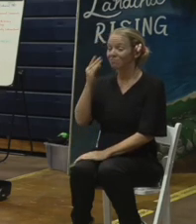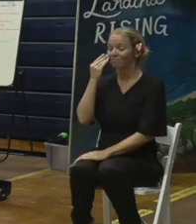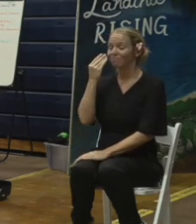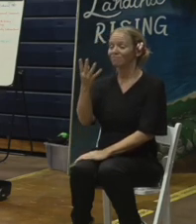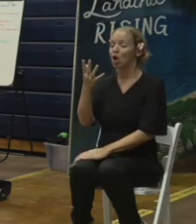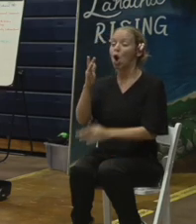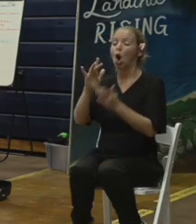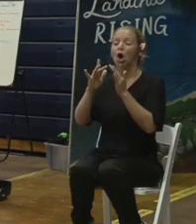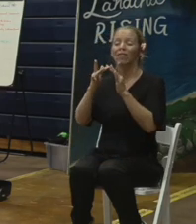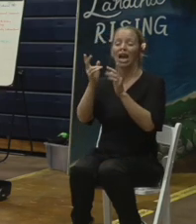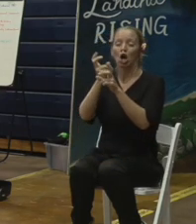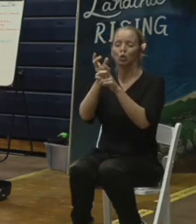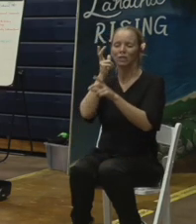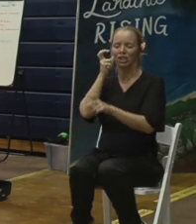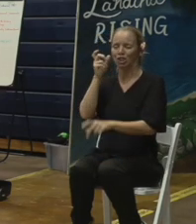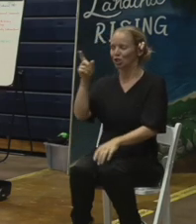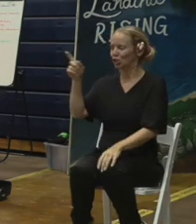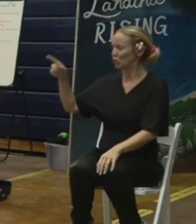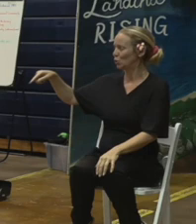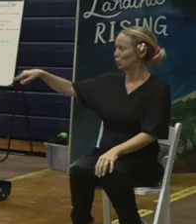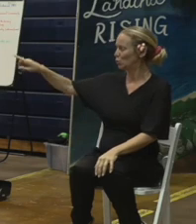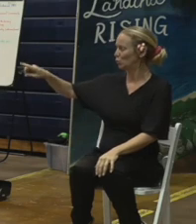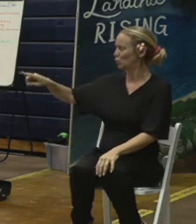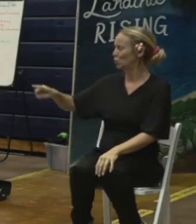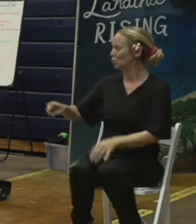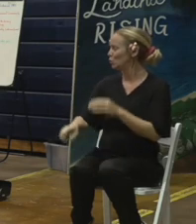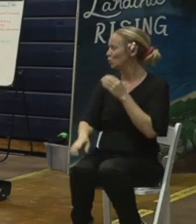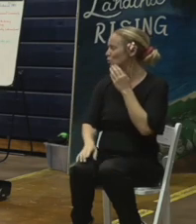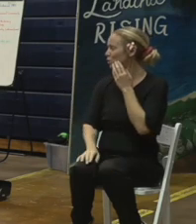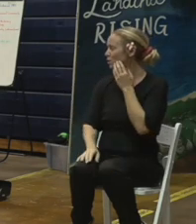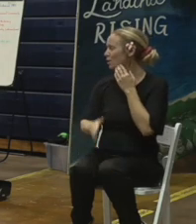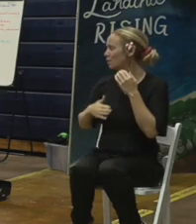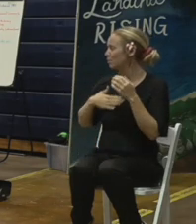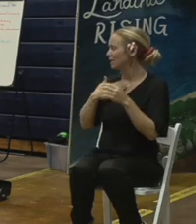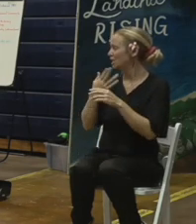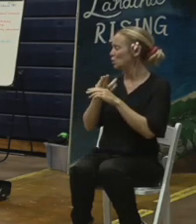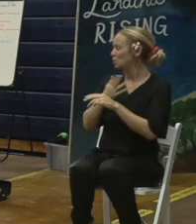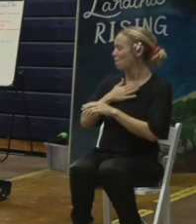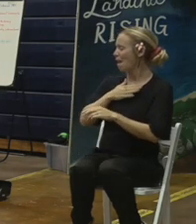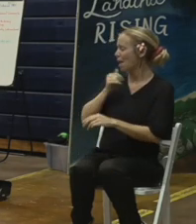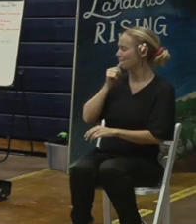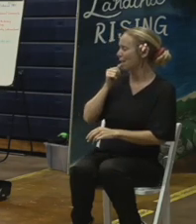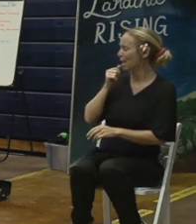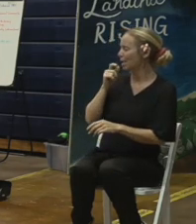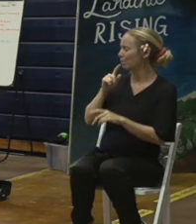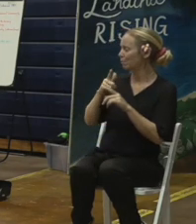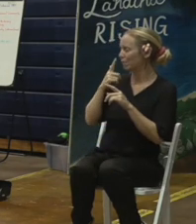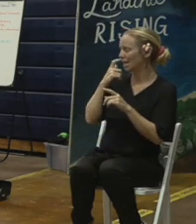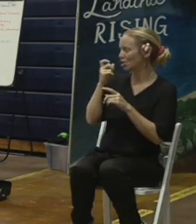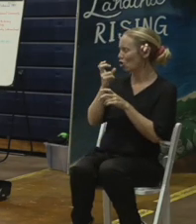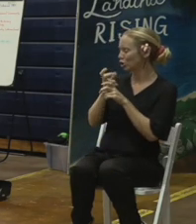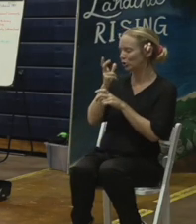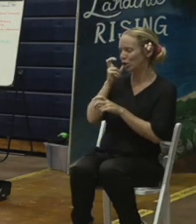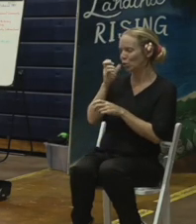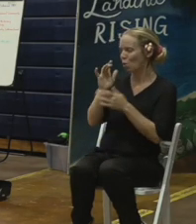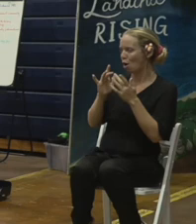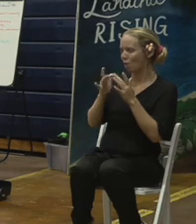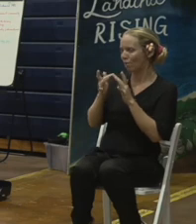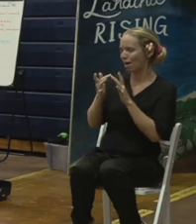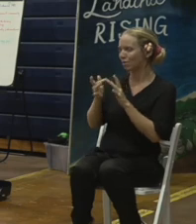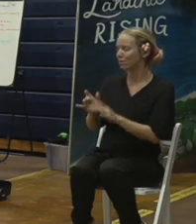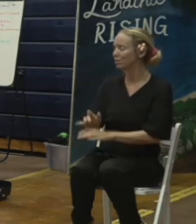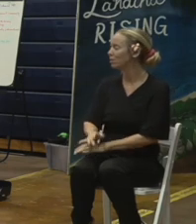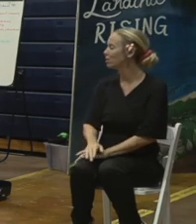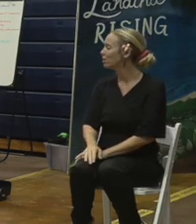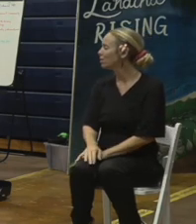I'm going to hand you this mic because it has the online connection. The question, Colonel, is how can a right of entry be modified